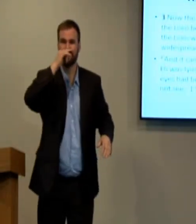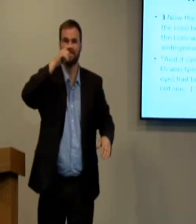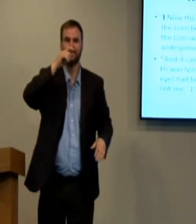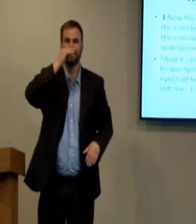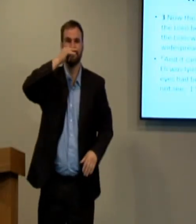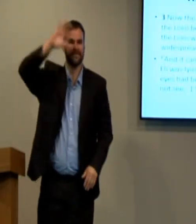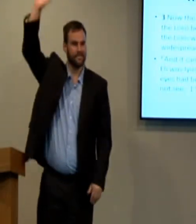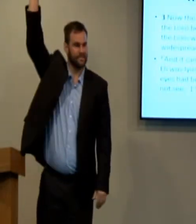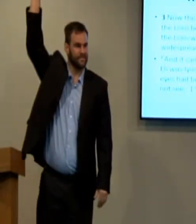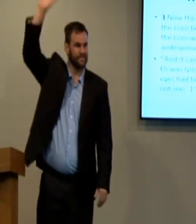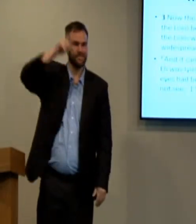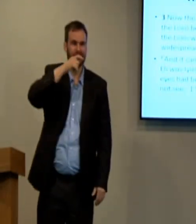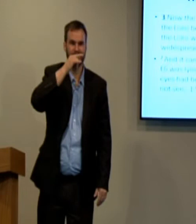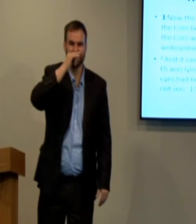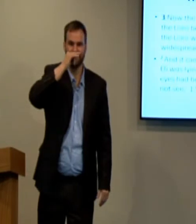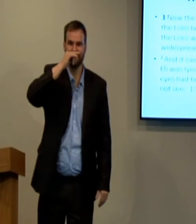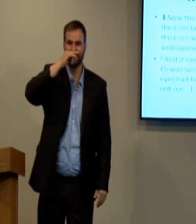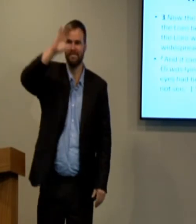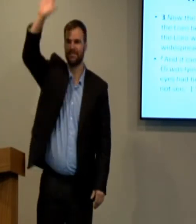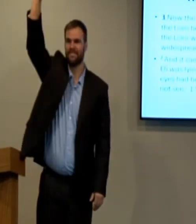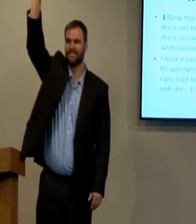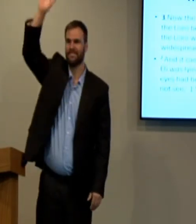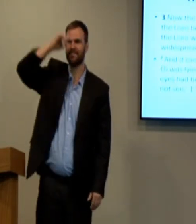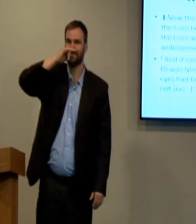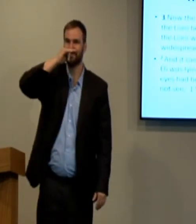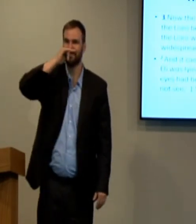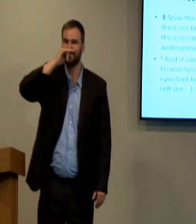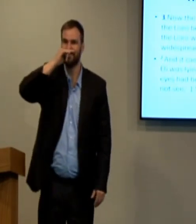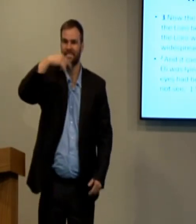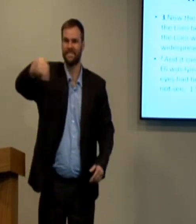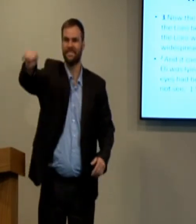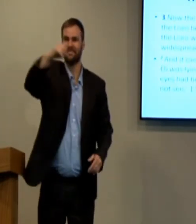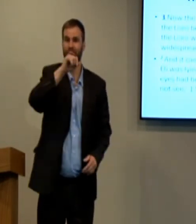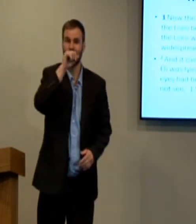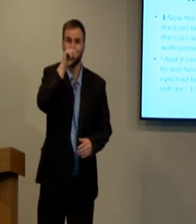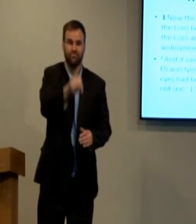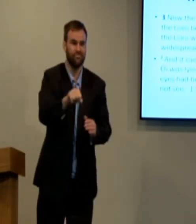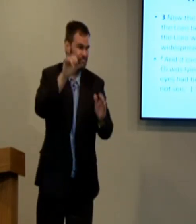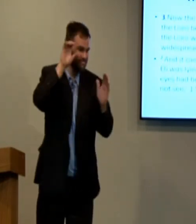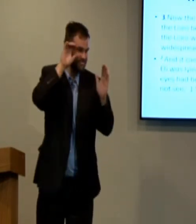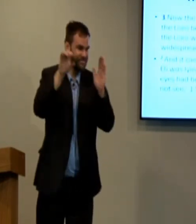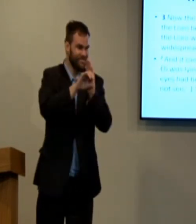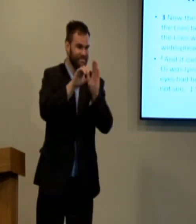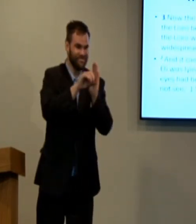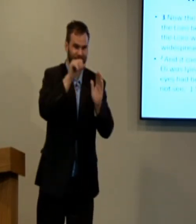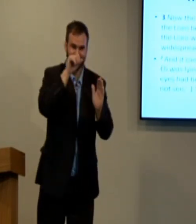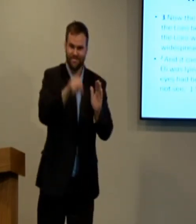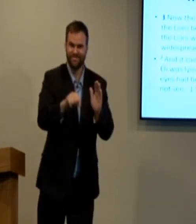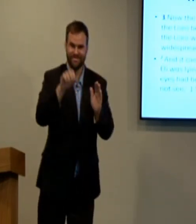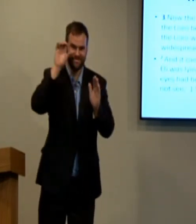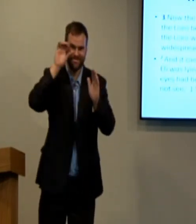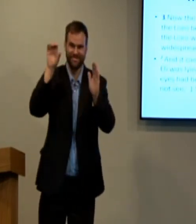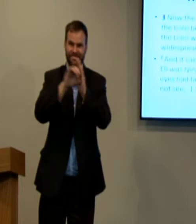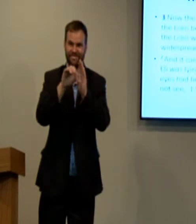Who are the kids here this morning? Raise your hand if you're a kid. If you're a kid here this morning, raise your hand. Do you love pictures?